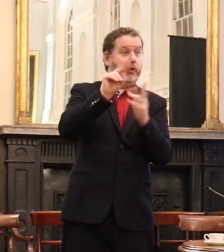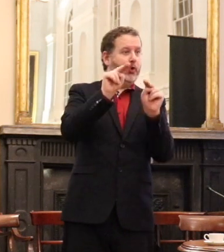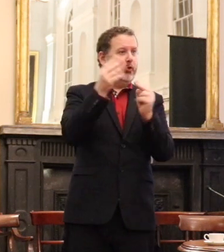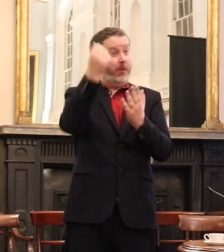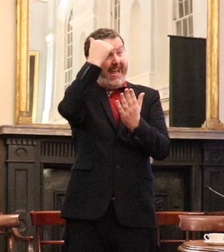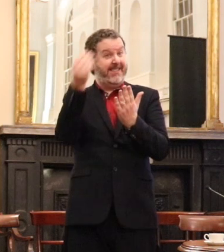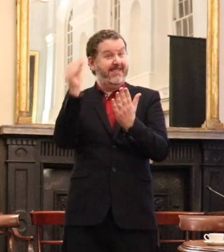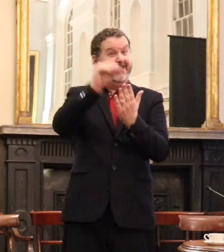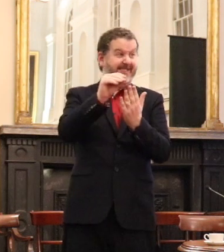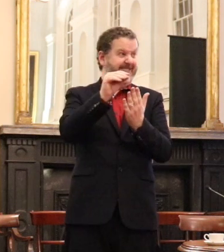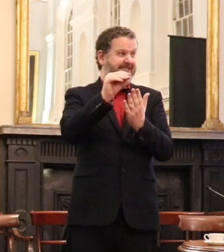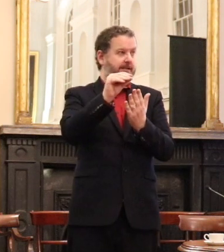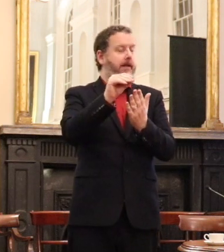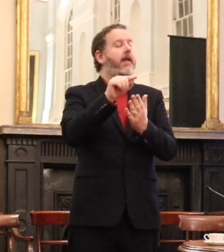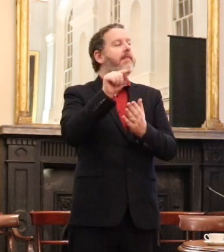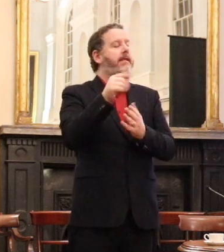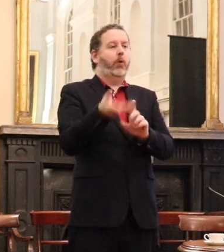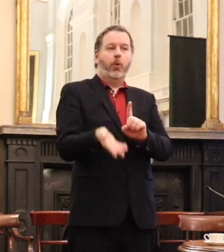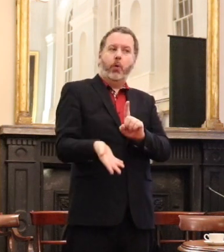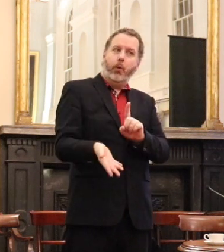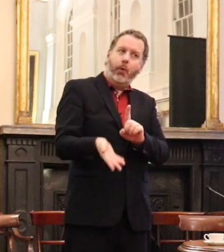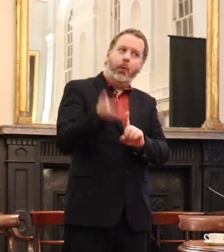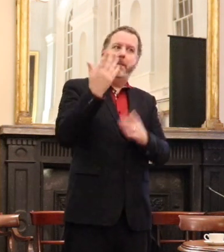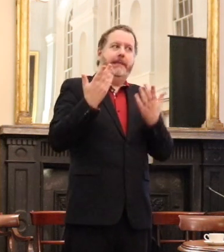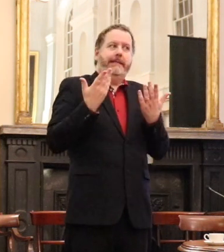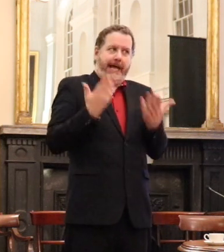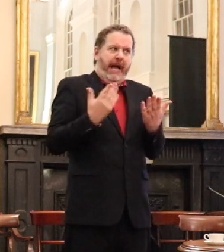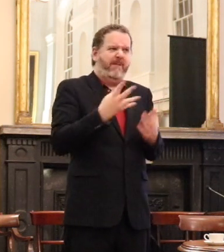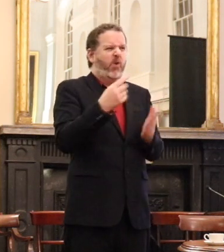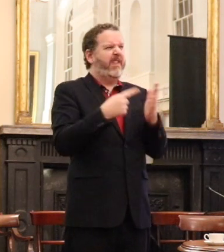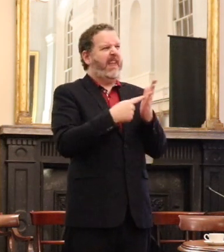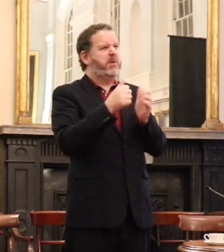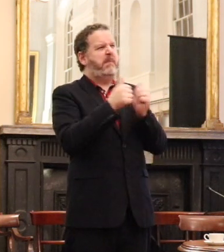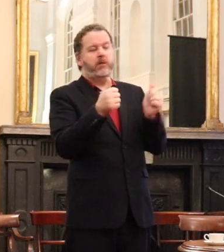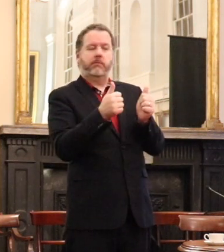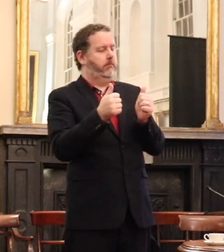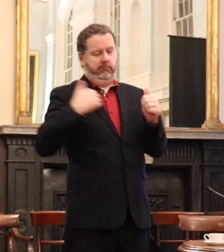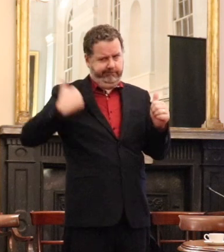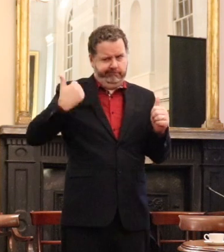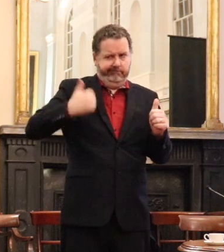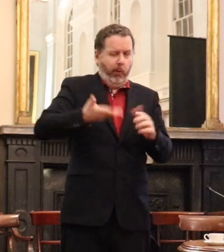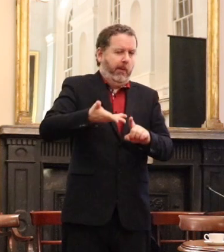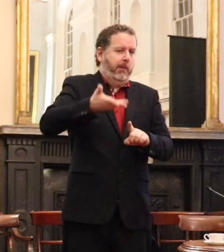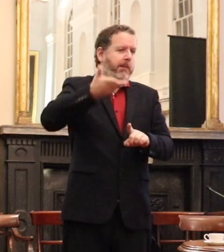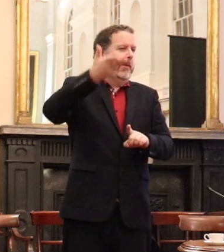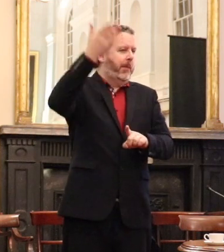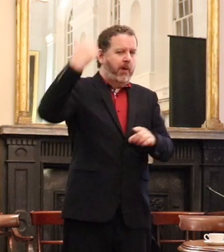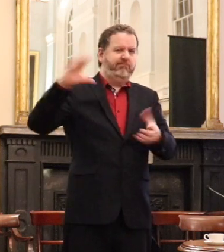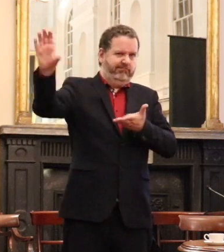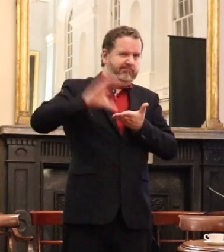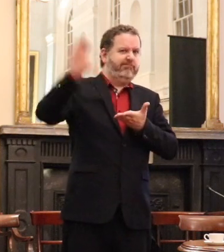A massively reasonable Ray Bird to say amount is paid for the Department of Justice has a formal flag ever since. And the annual